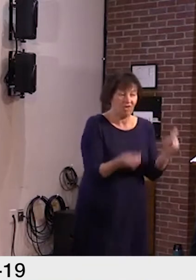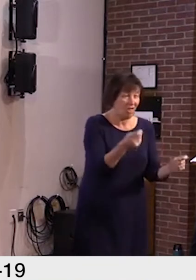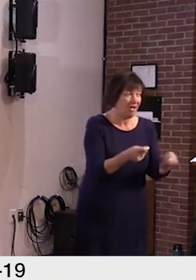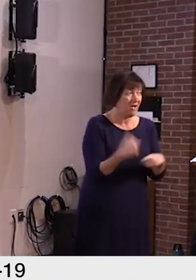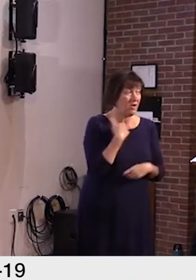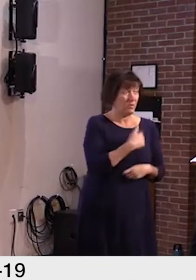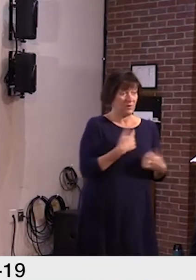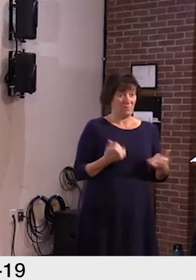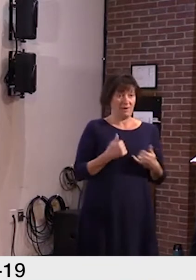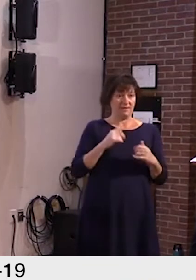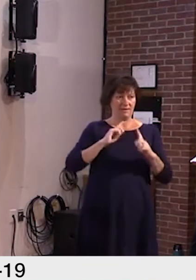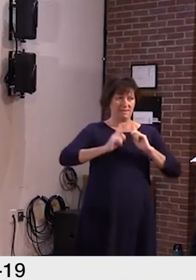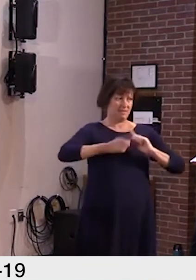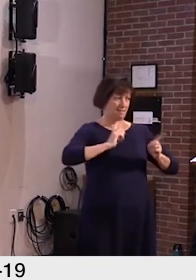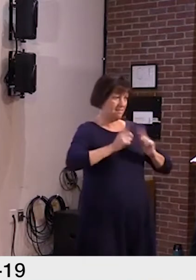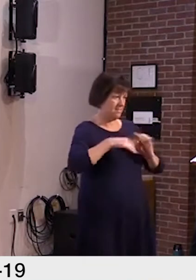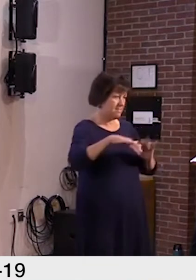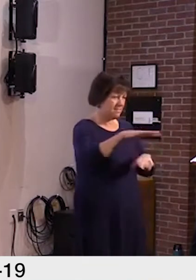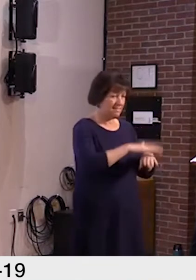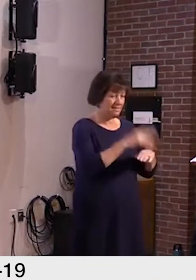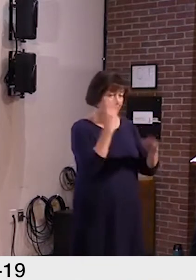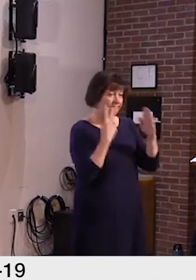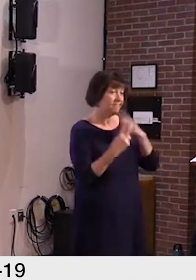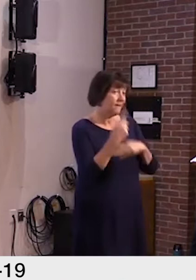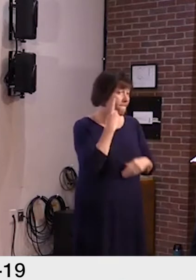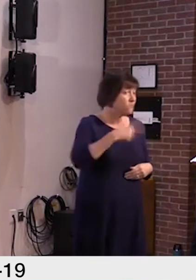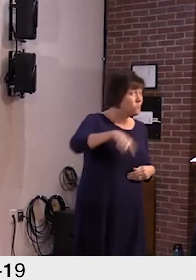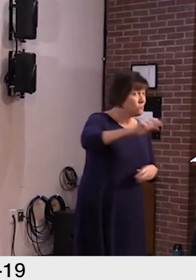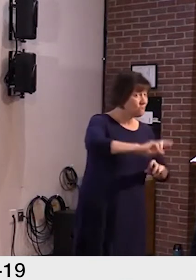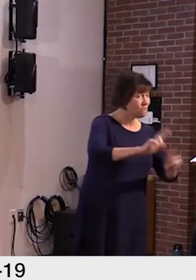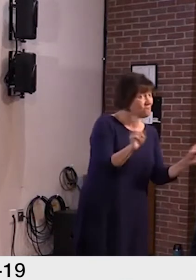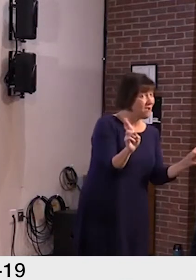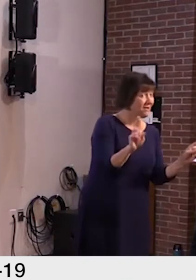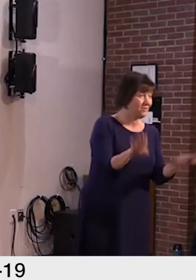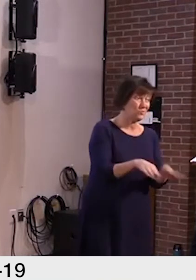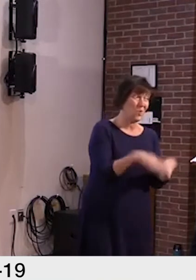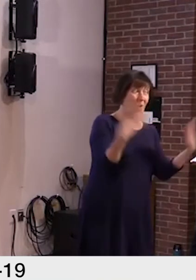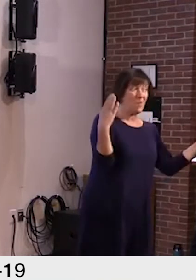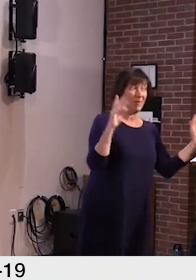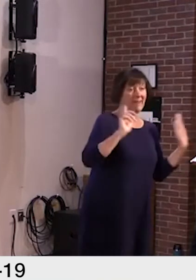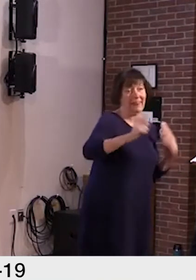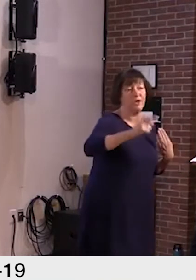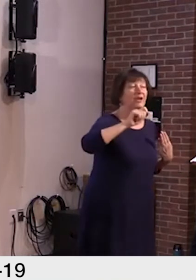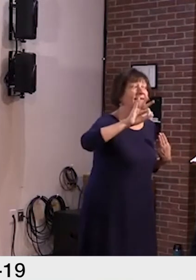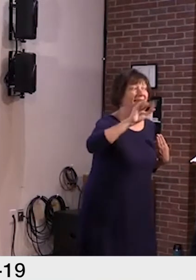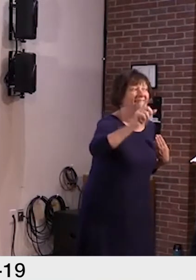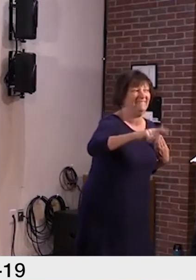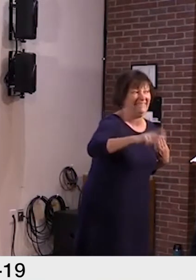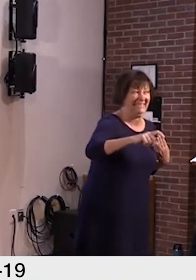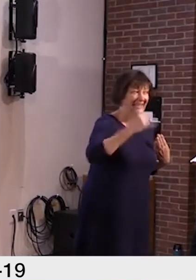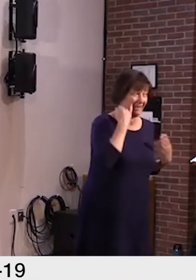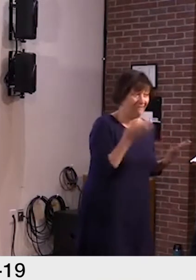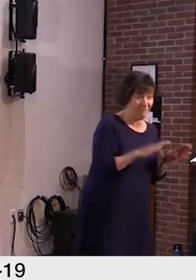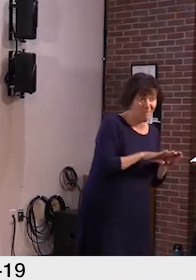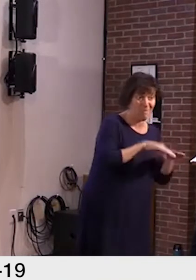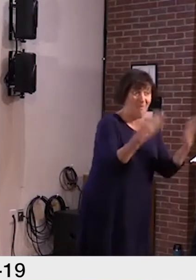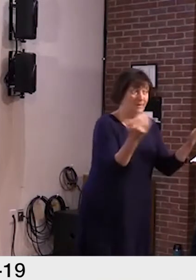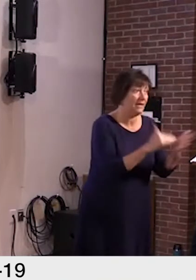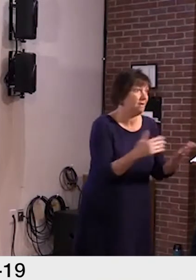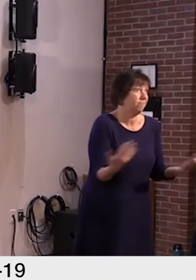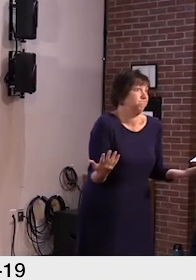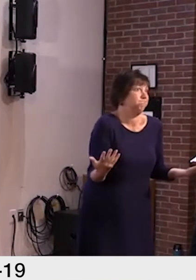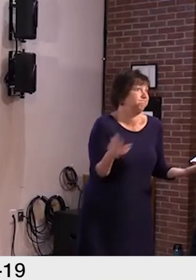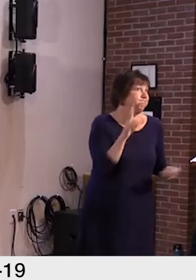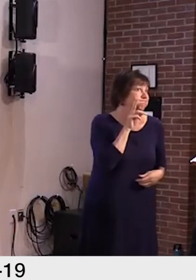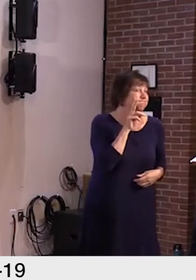talking with the existing hubs now about what it will look like for them to be ready to reopen later if needed. We heard from 30 of